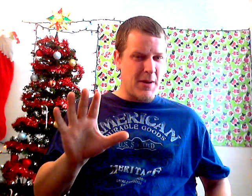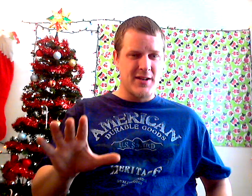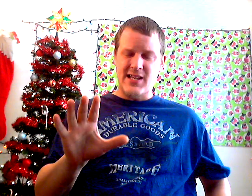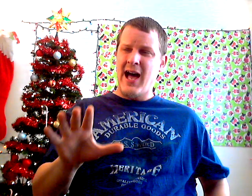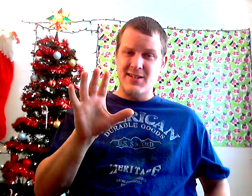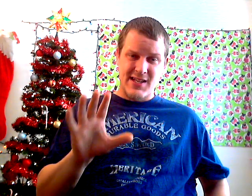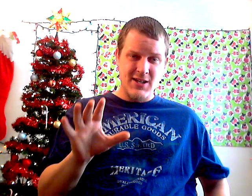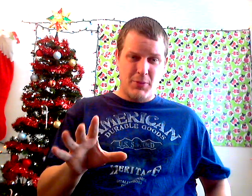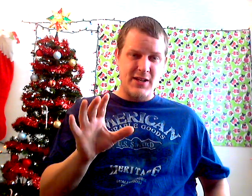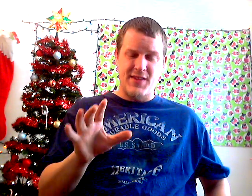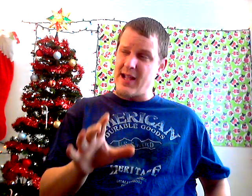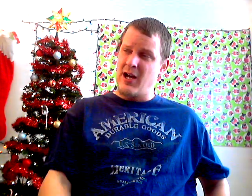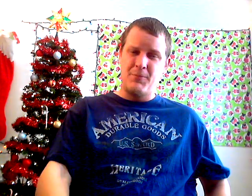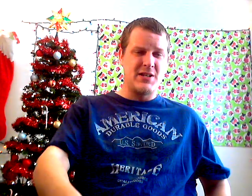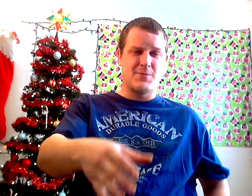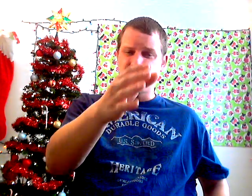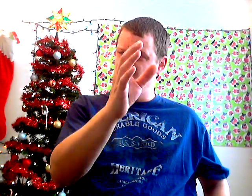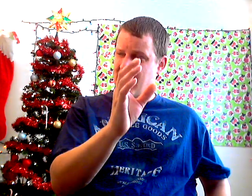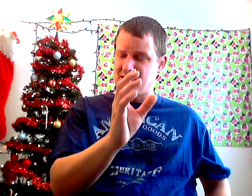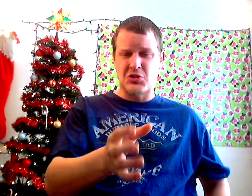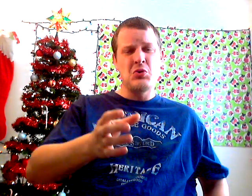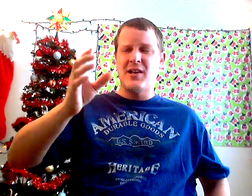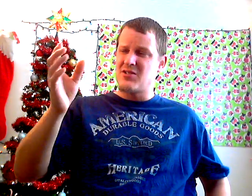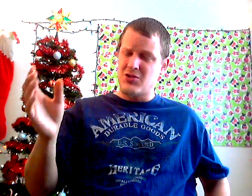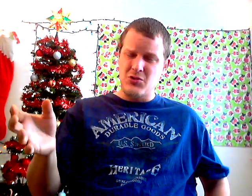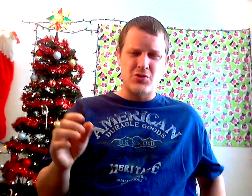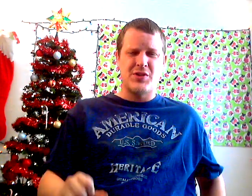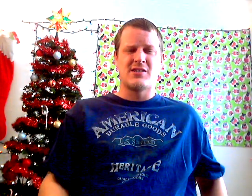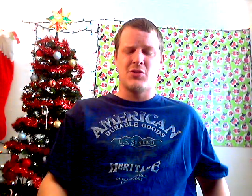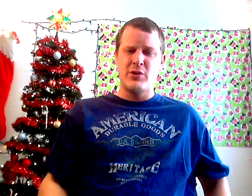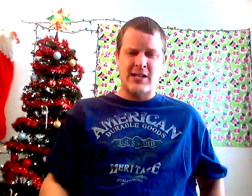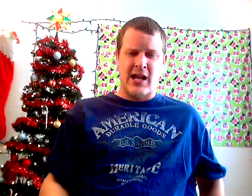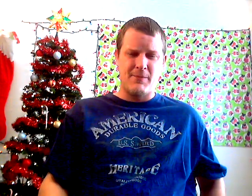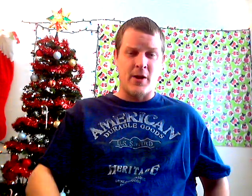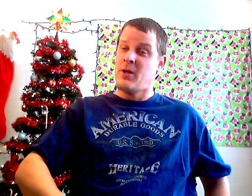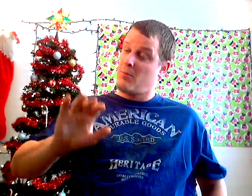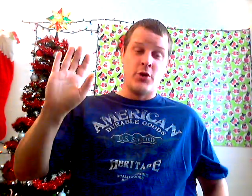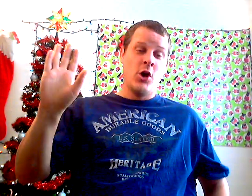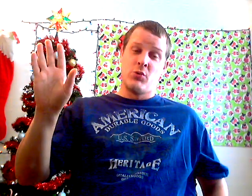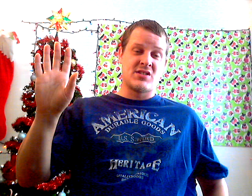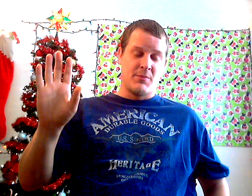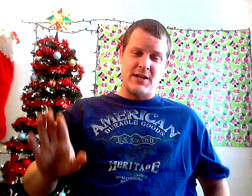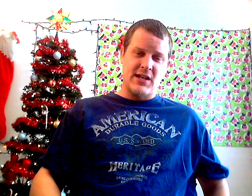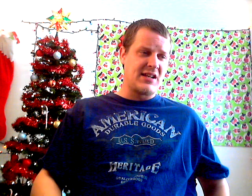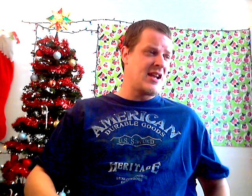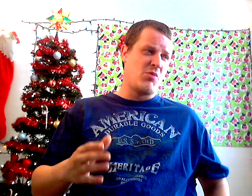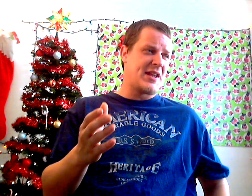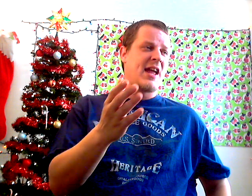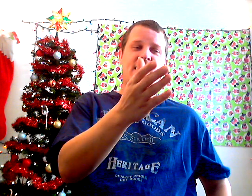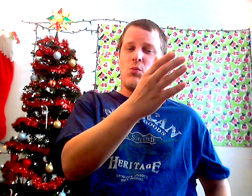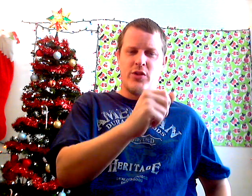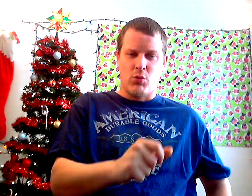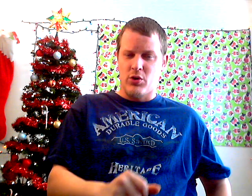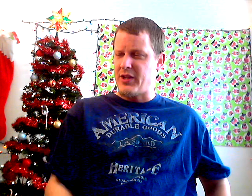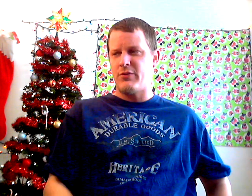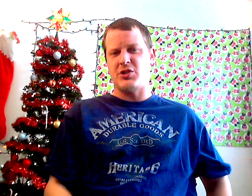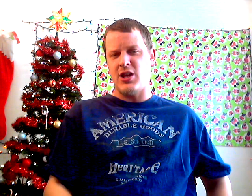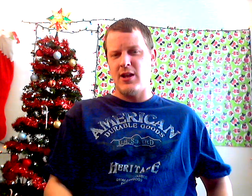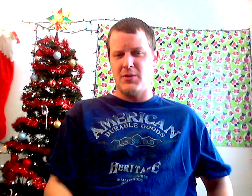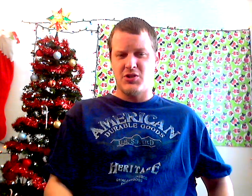about as hot as anybody in that company, especially in like the 2002-2003 time frame. But no, WrestleMania 19, we can't have him win the World Heavyweight Championship